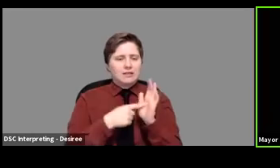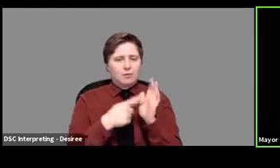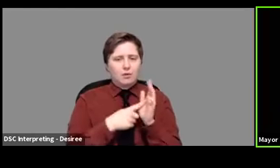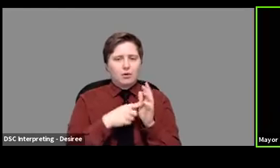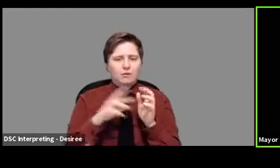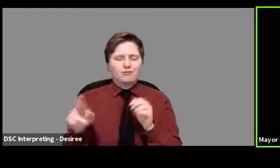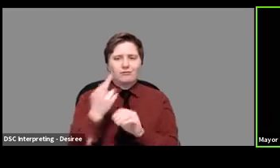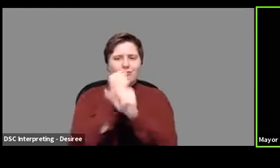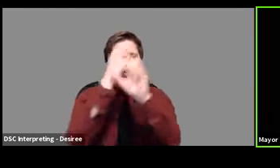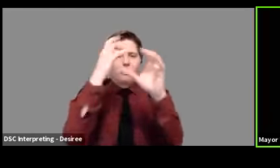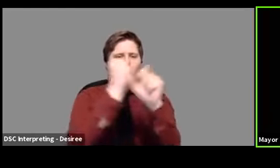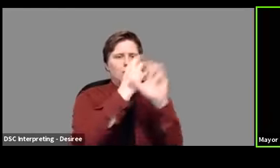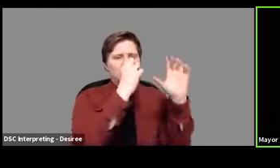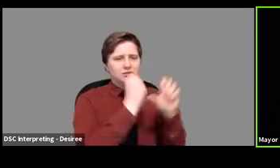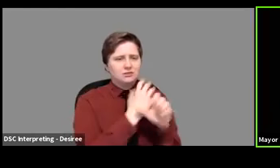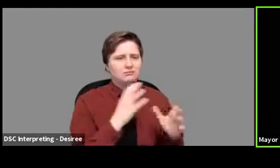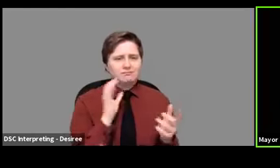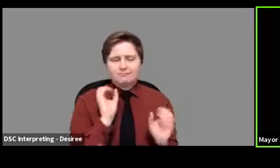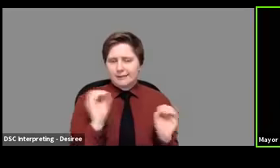fireworks. Um,